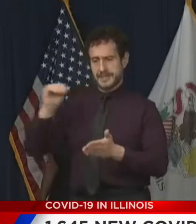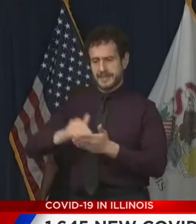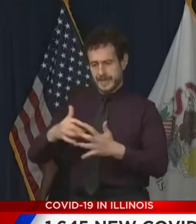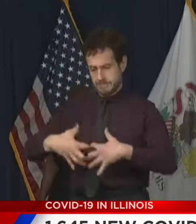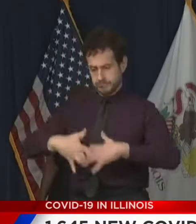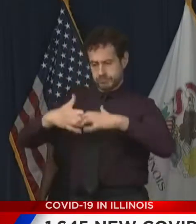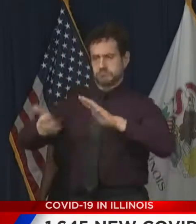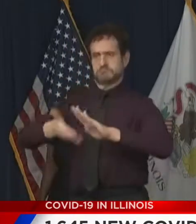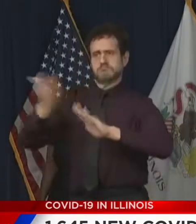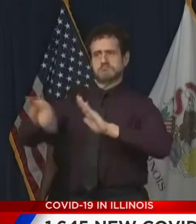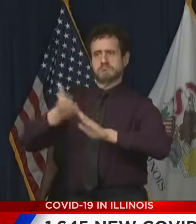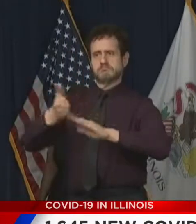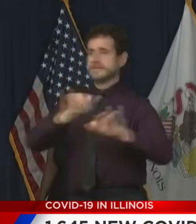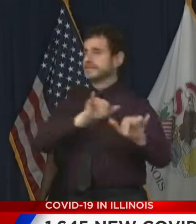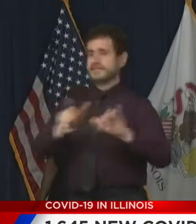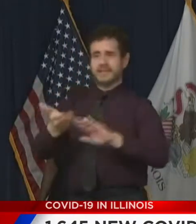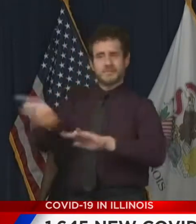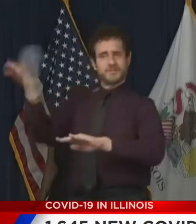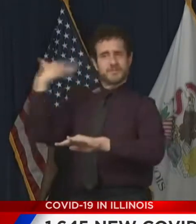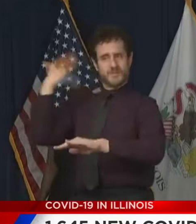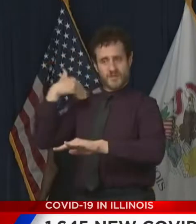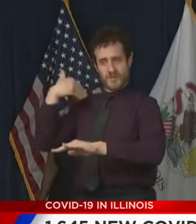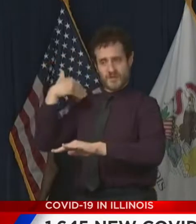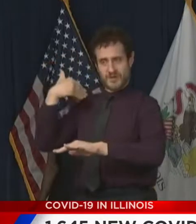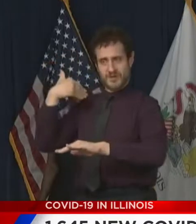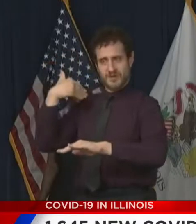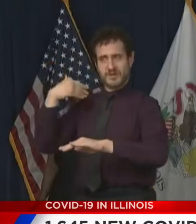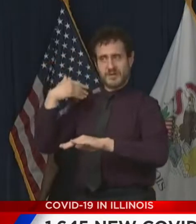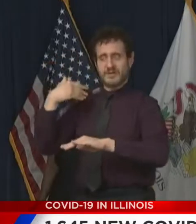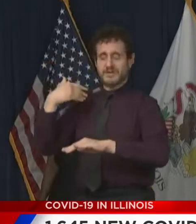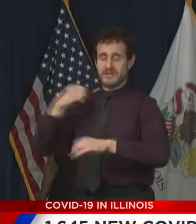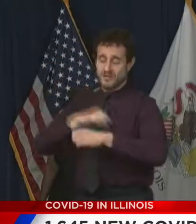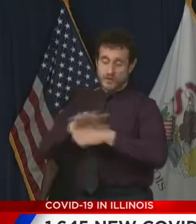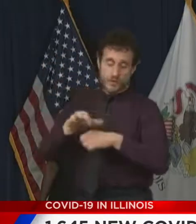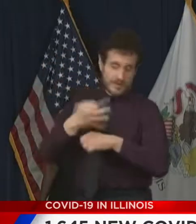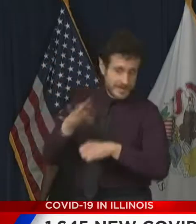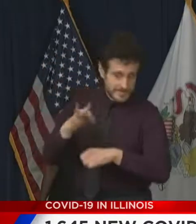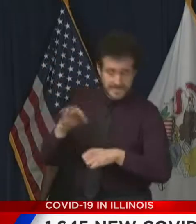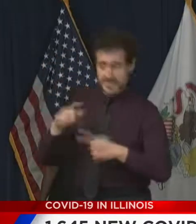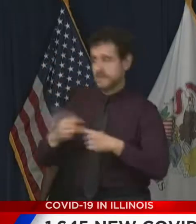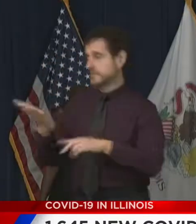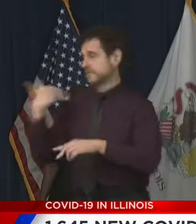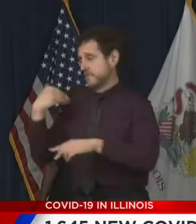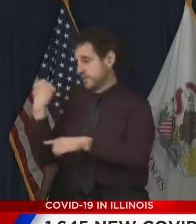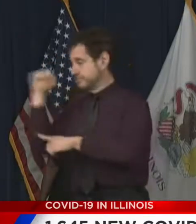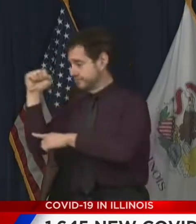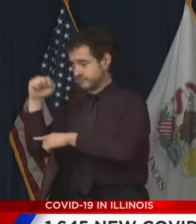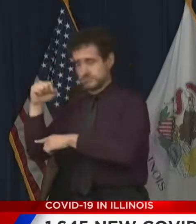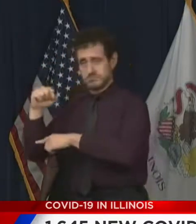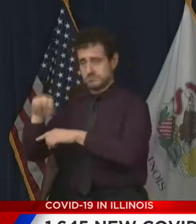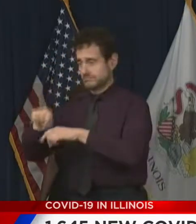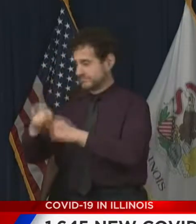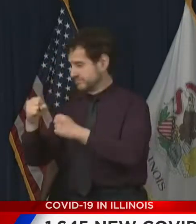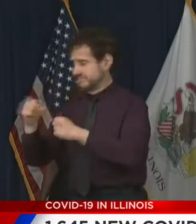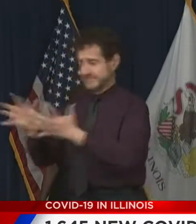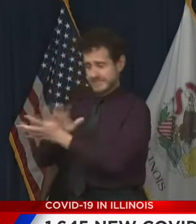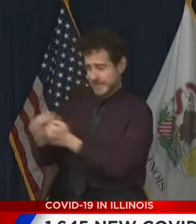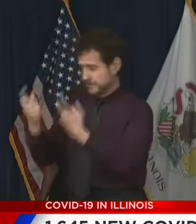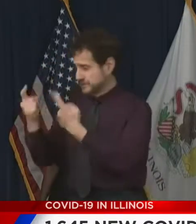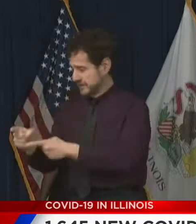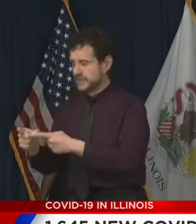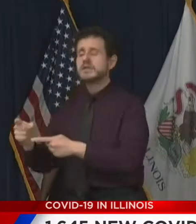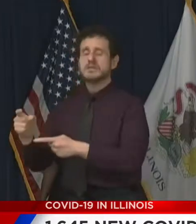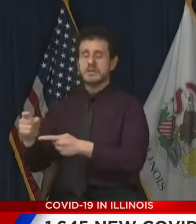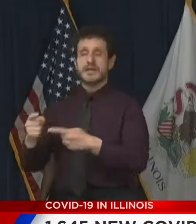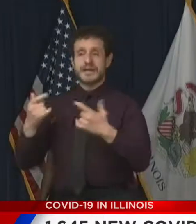to the events of COVID-19 and the civil unrest. As a black woman in business, this money will